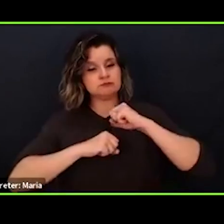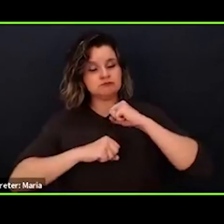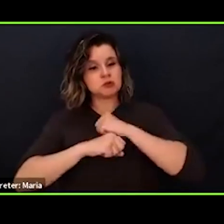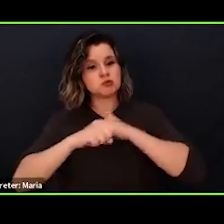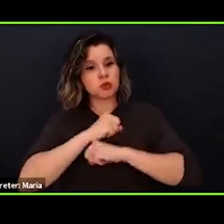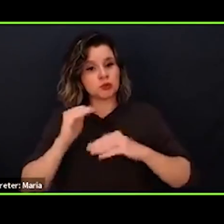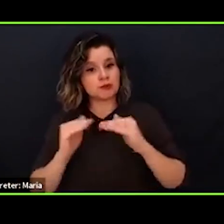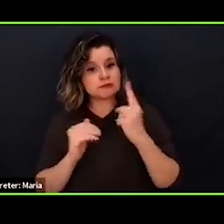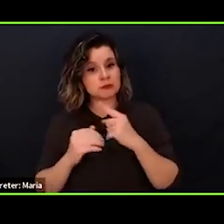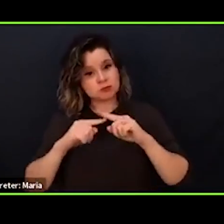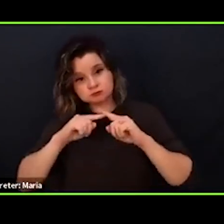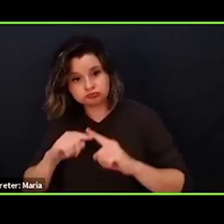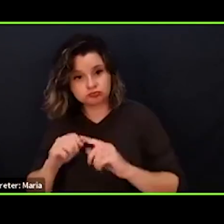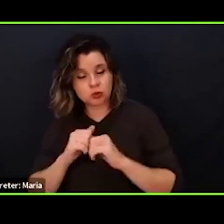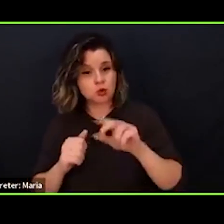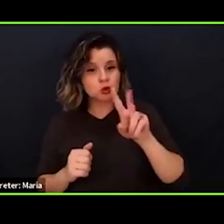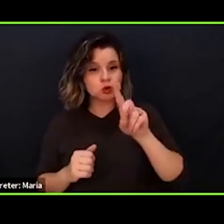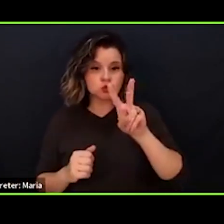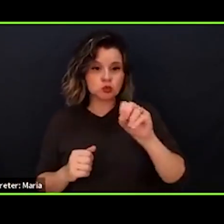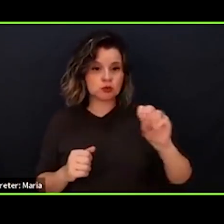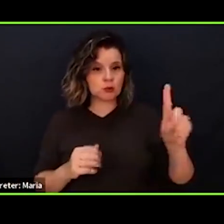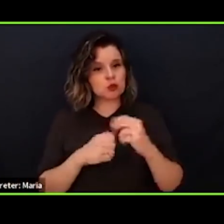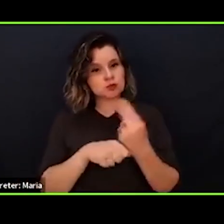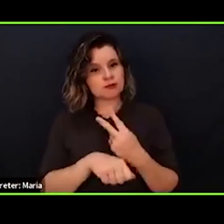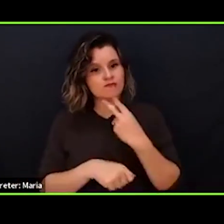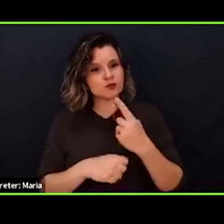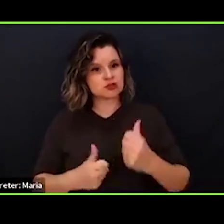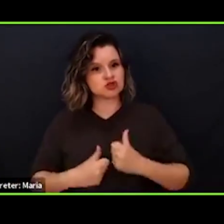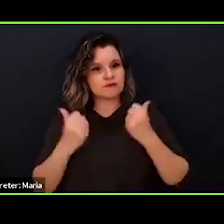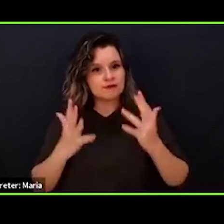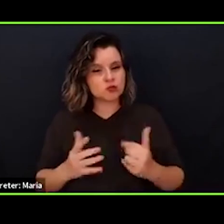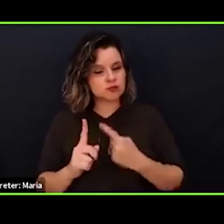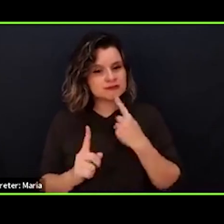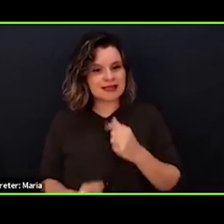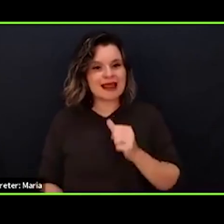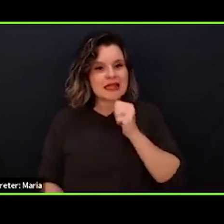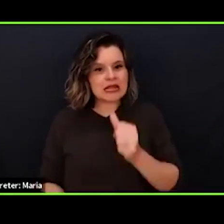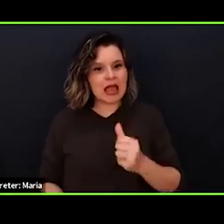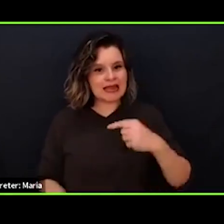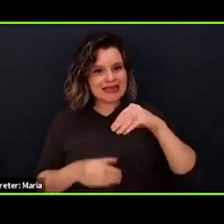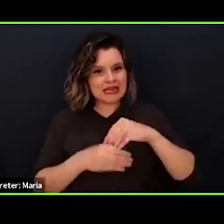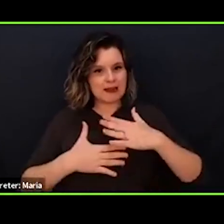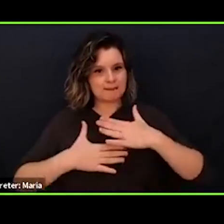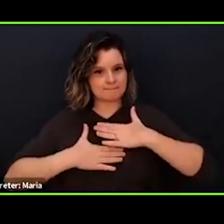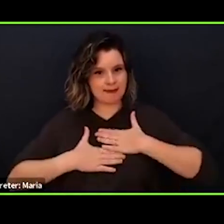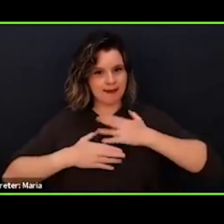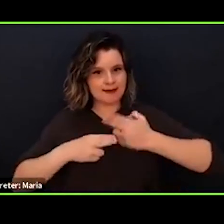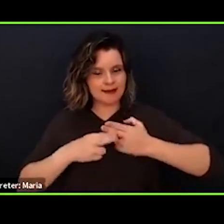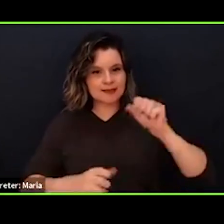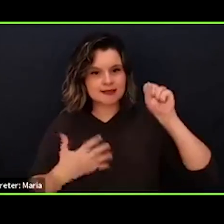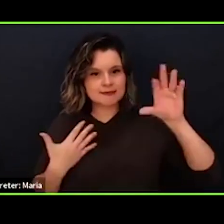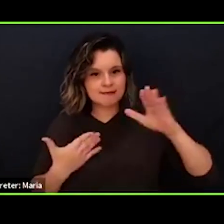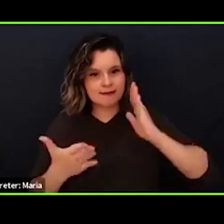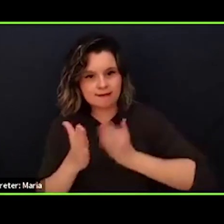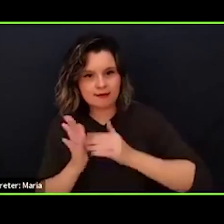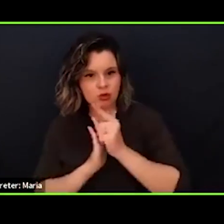lean into is that in 2001, I started to use my voice as a survivor to say not in my name, testifying against laws